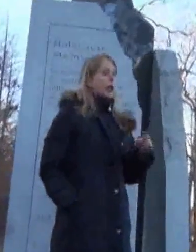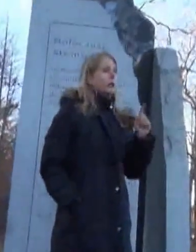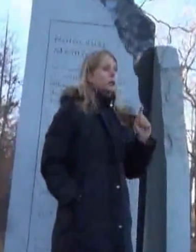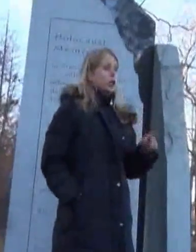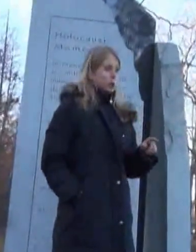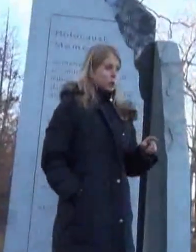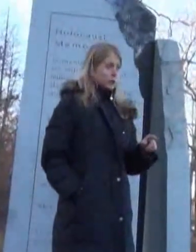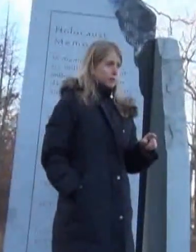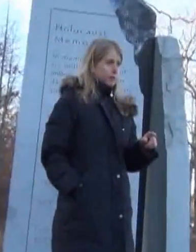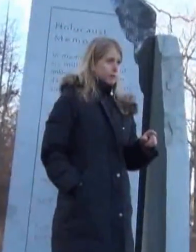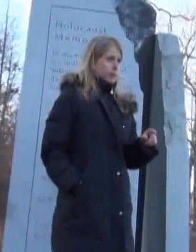train with children.